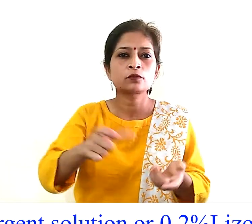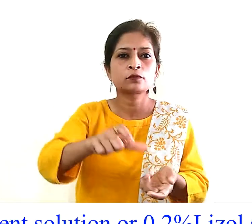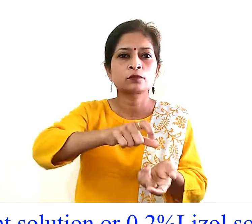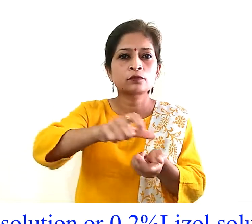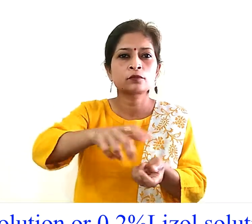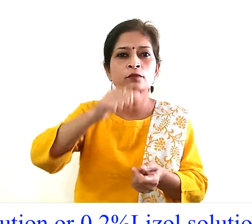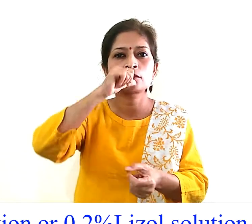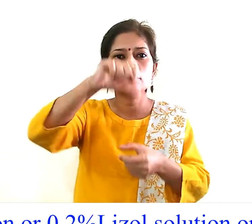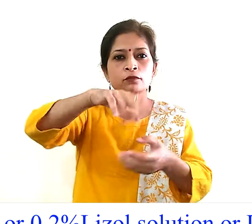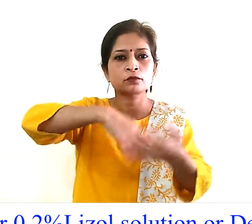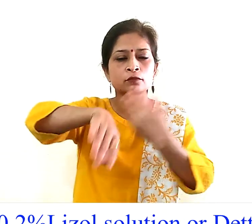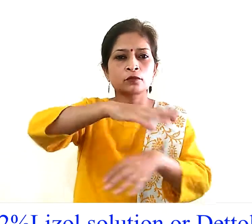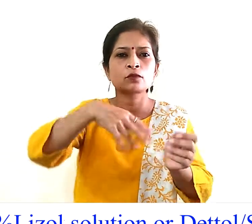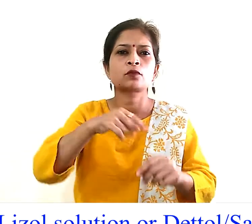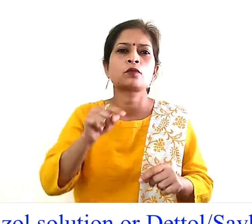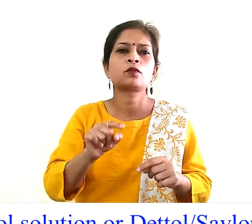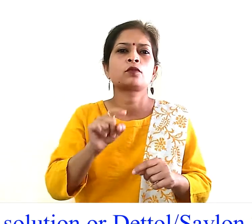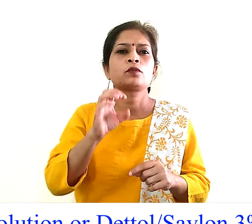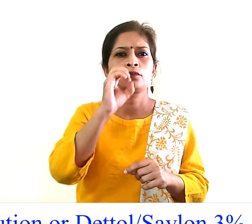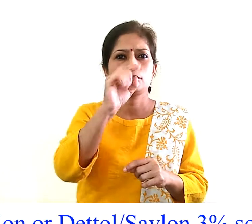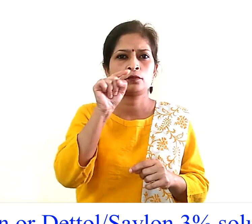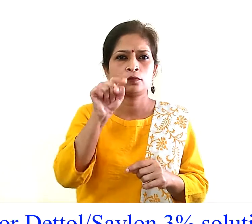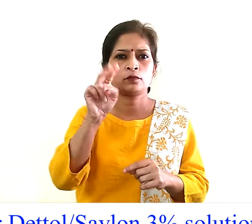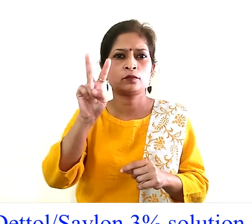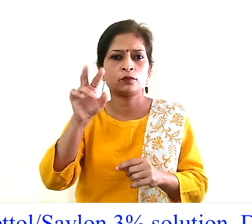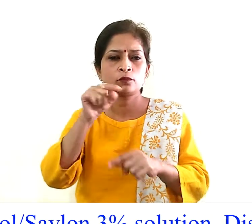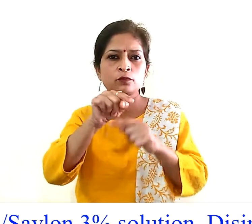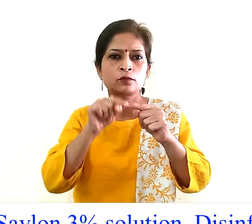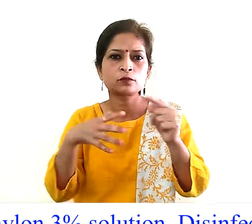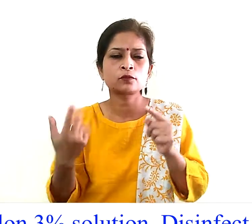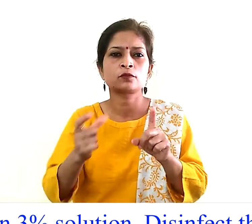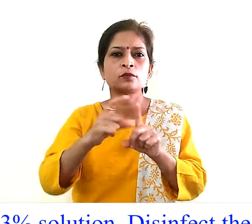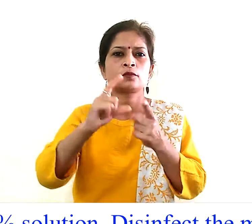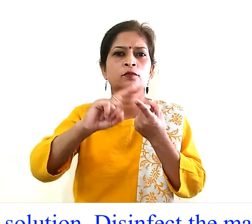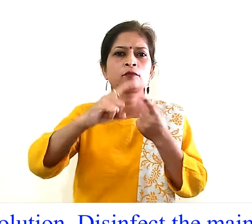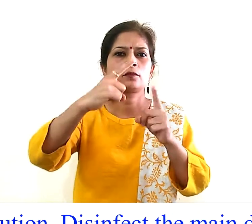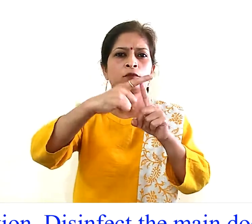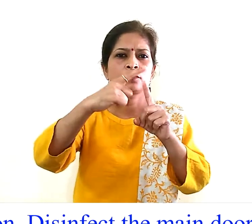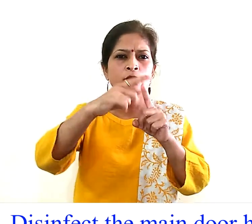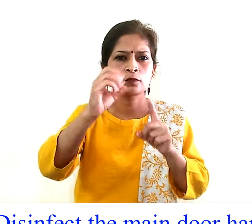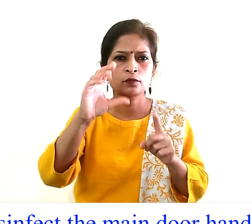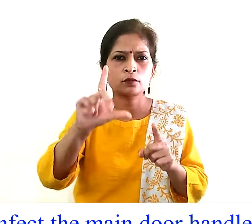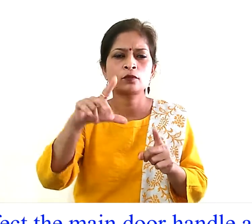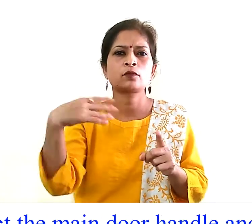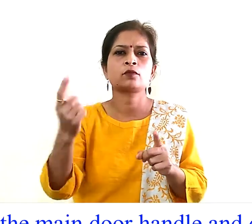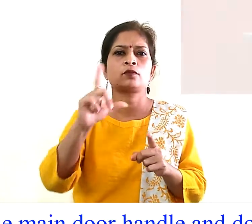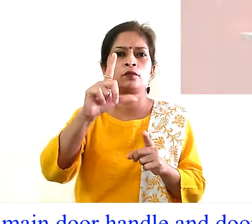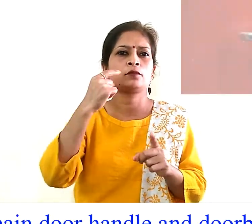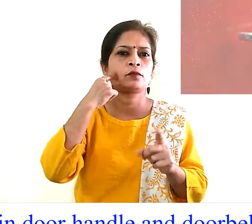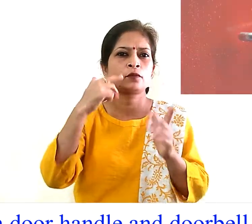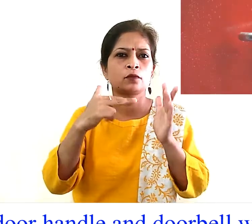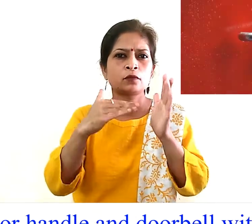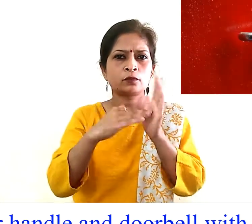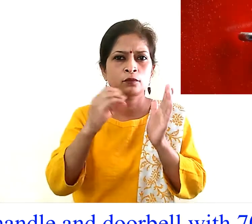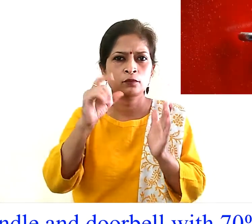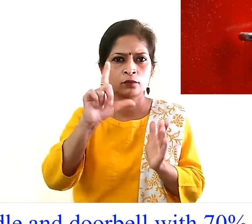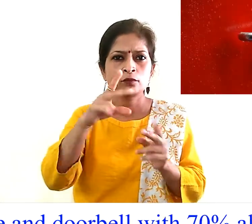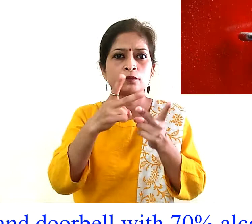.2 percent lysol solution or detall sevlon three person solution disinfect the main door handle and